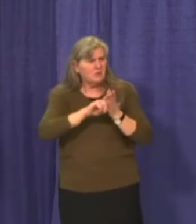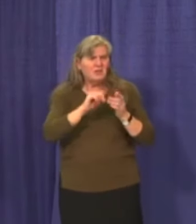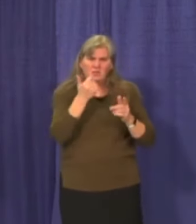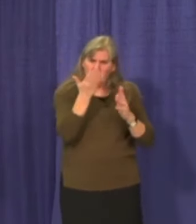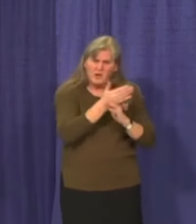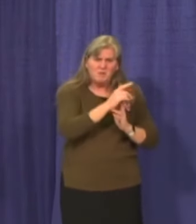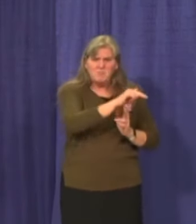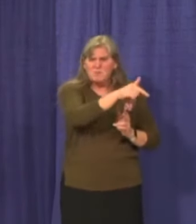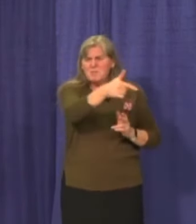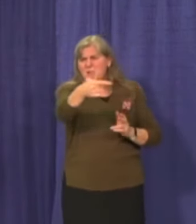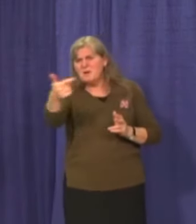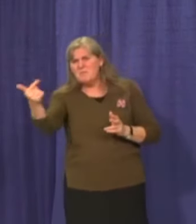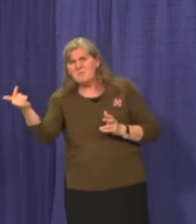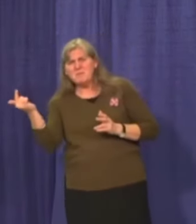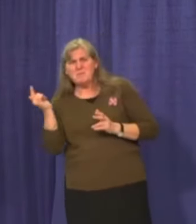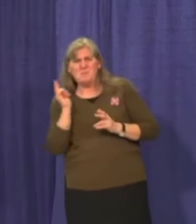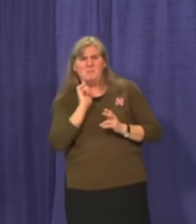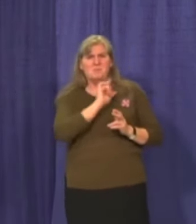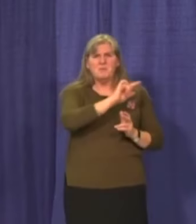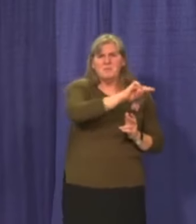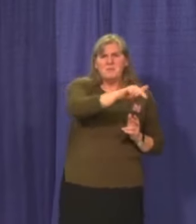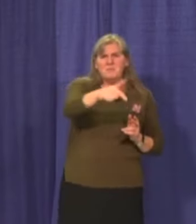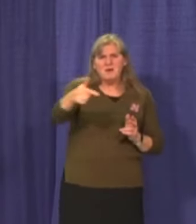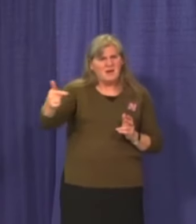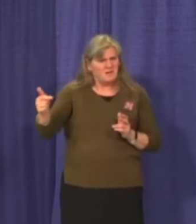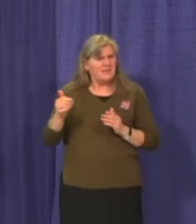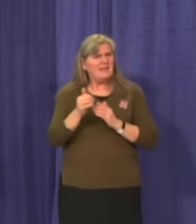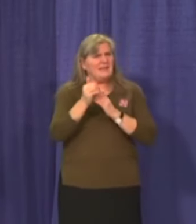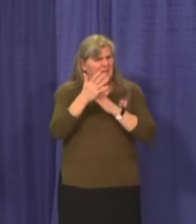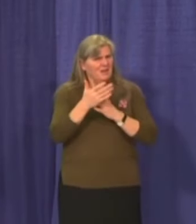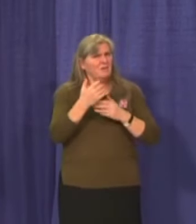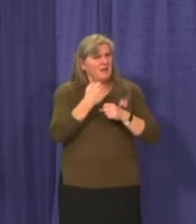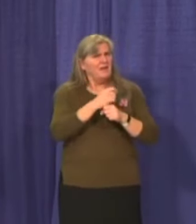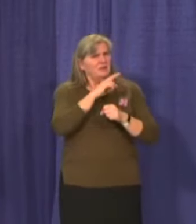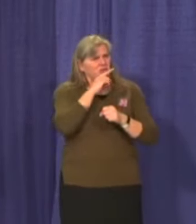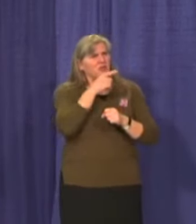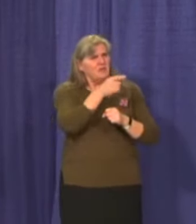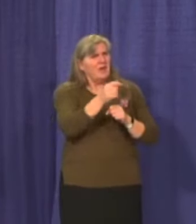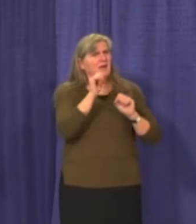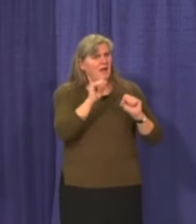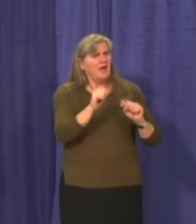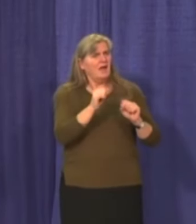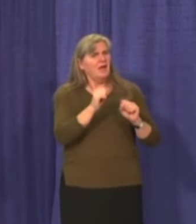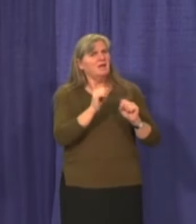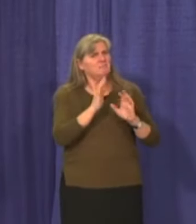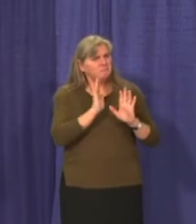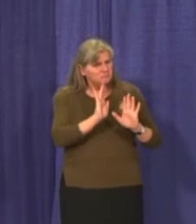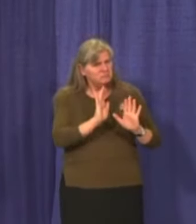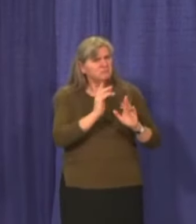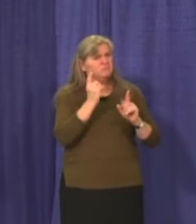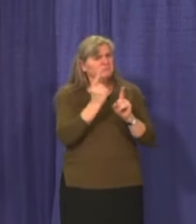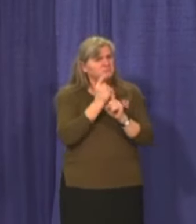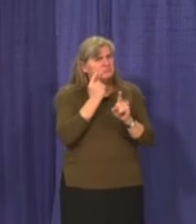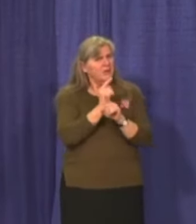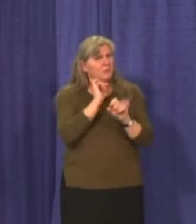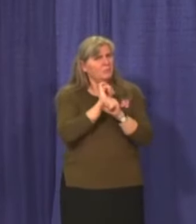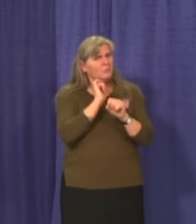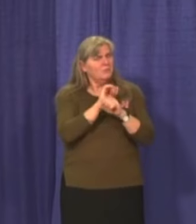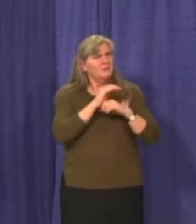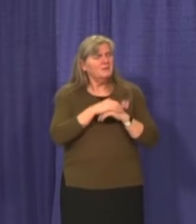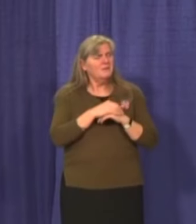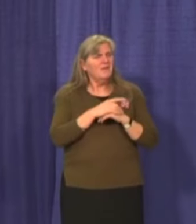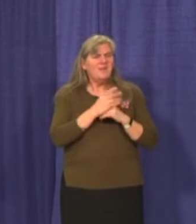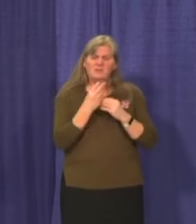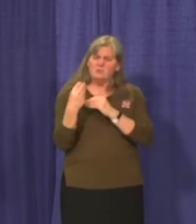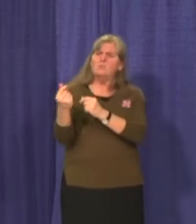and those breaks rotated through. So what I saw was that it ran very smoothly. And I think that that's